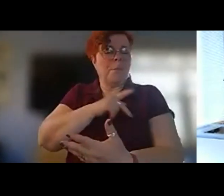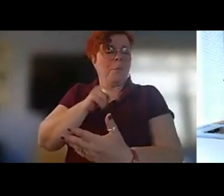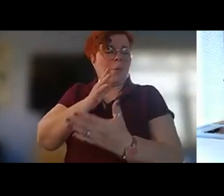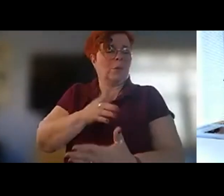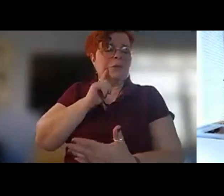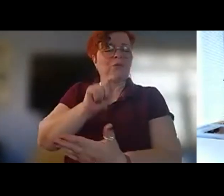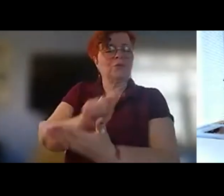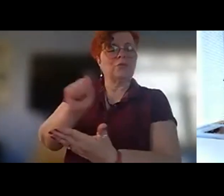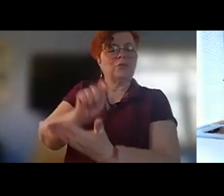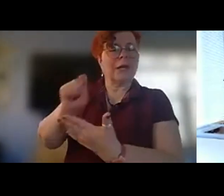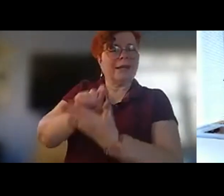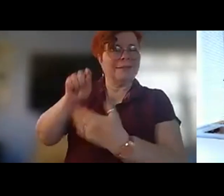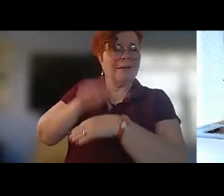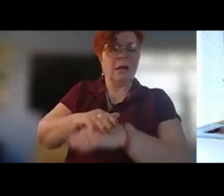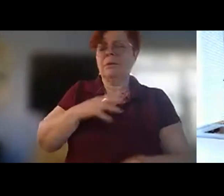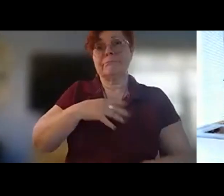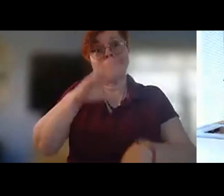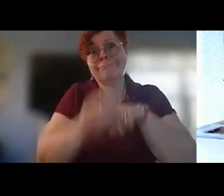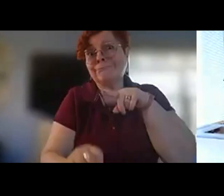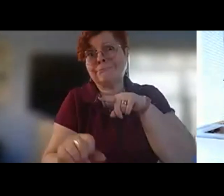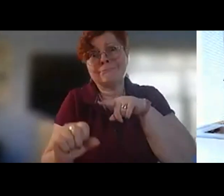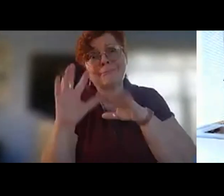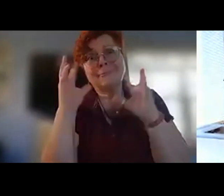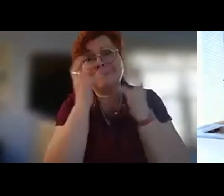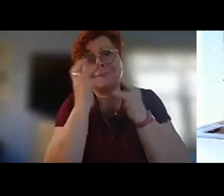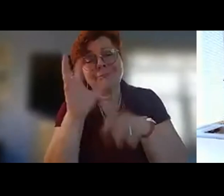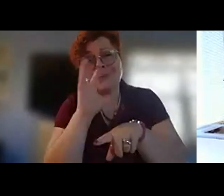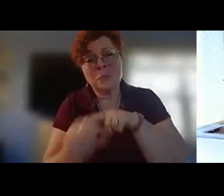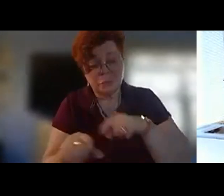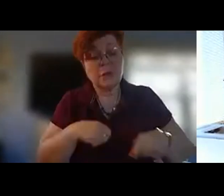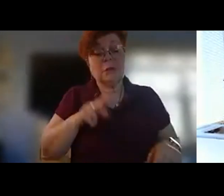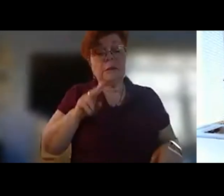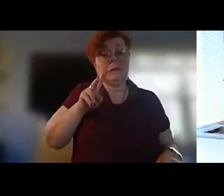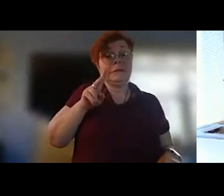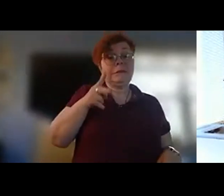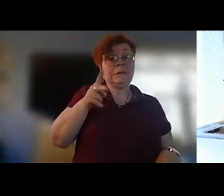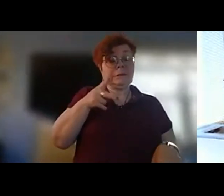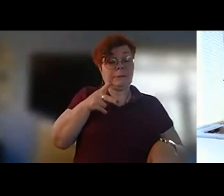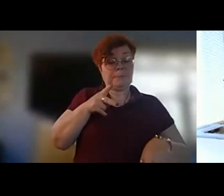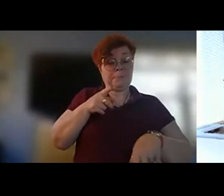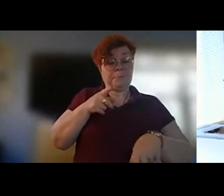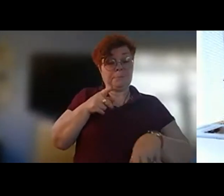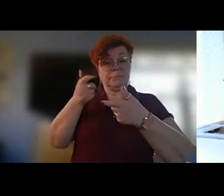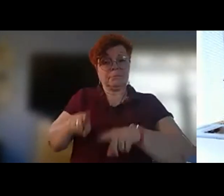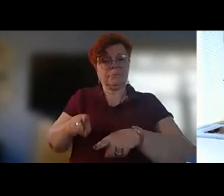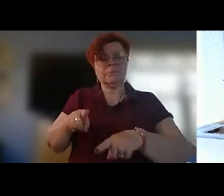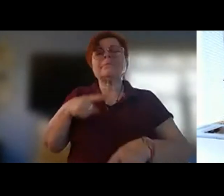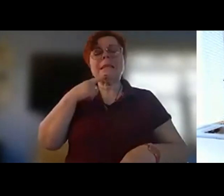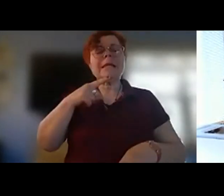association totally cool the second one was um the theme was called if these stones could talk